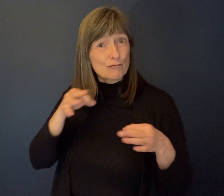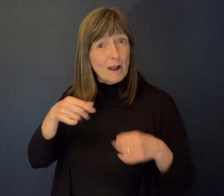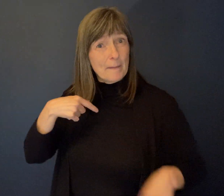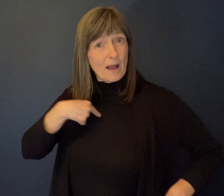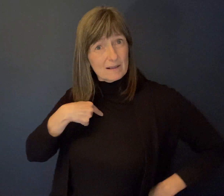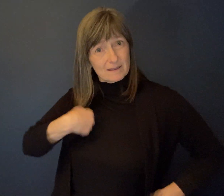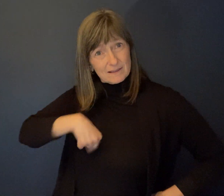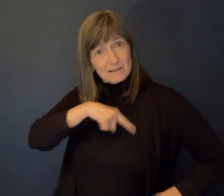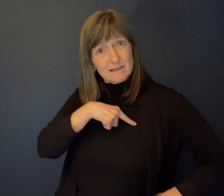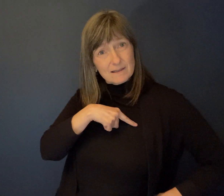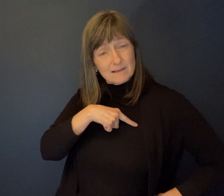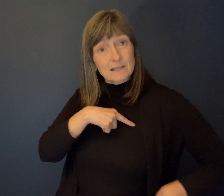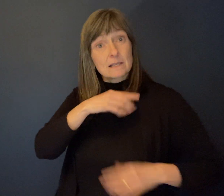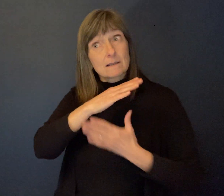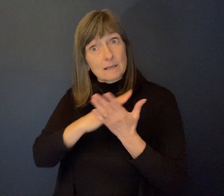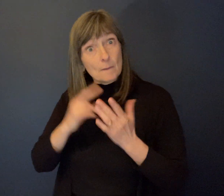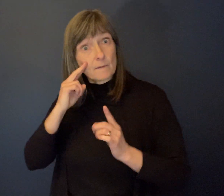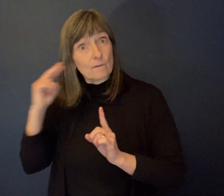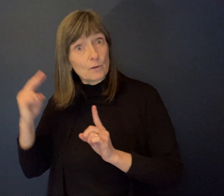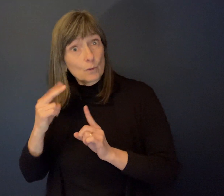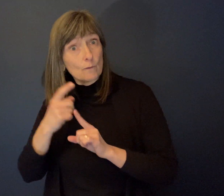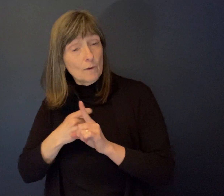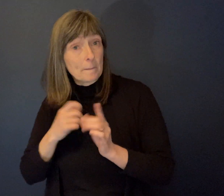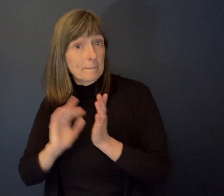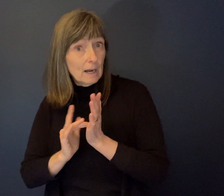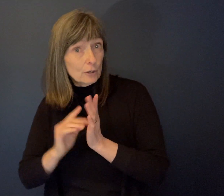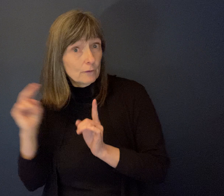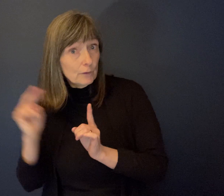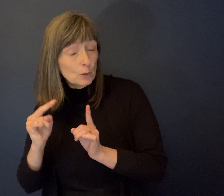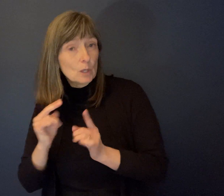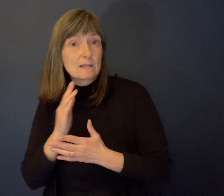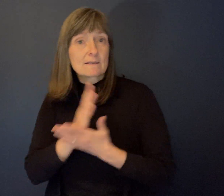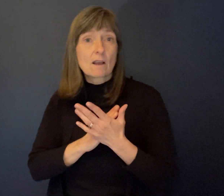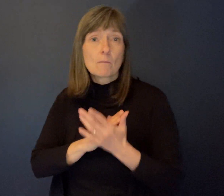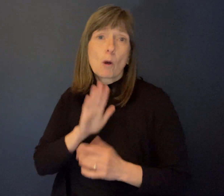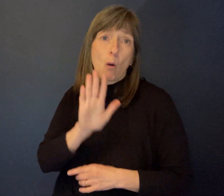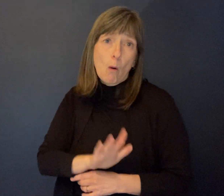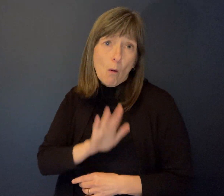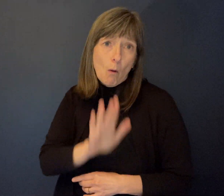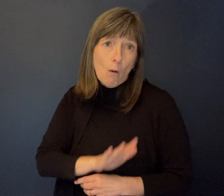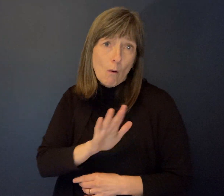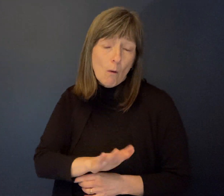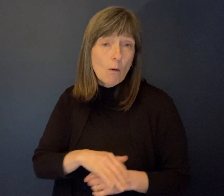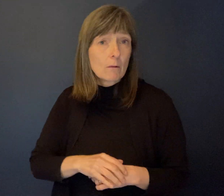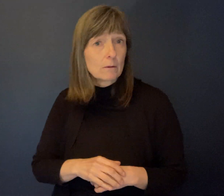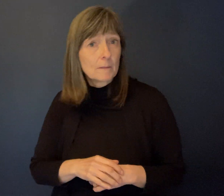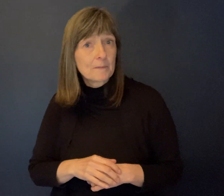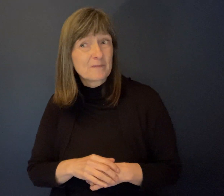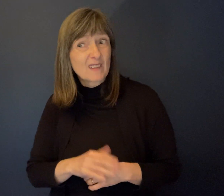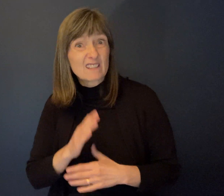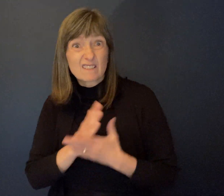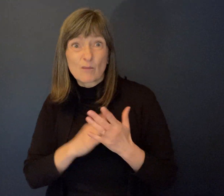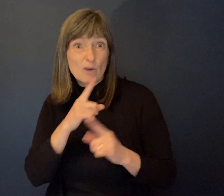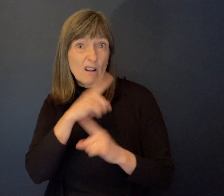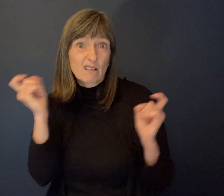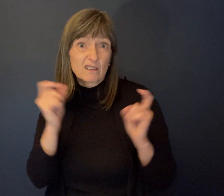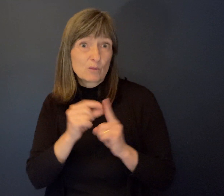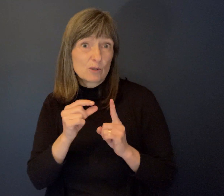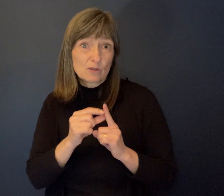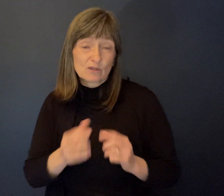some from medical base, some charity base, uh, some just very, um, ugly. Yes. So what we wanted to